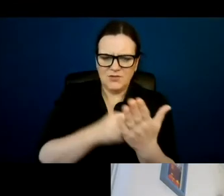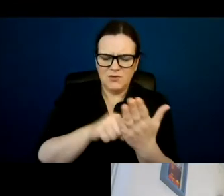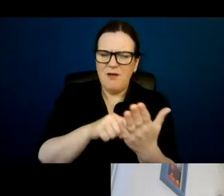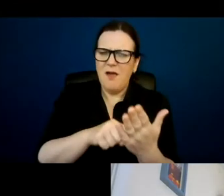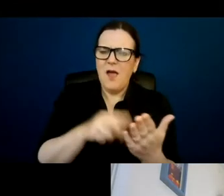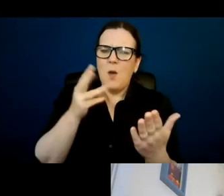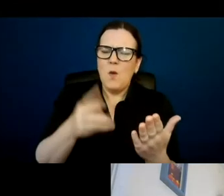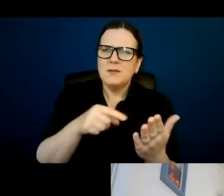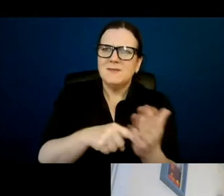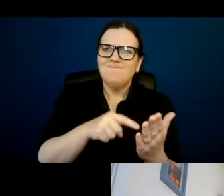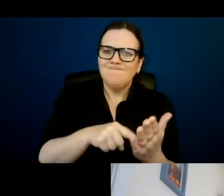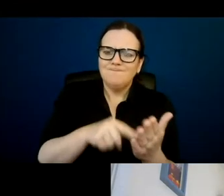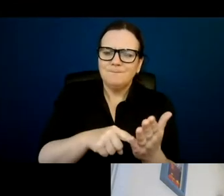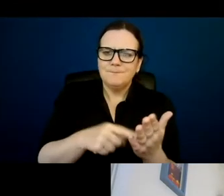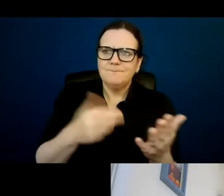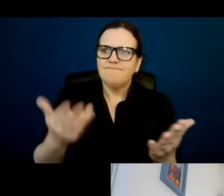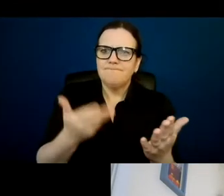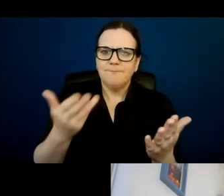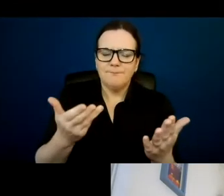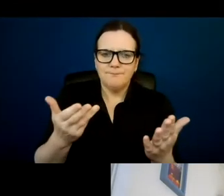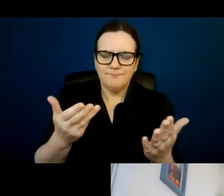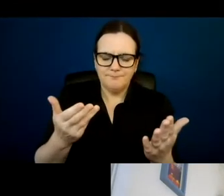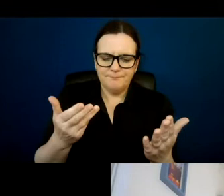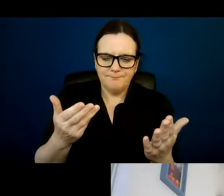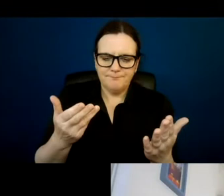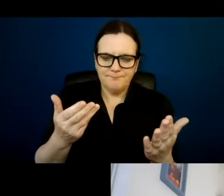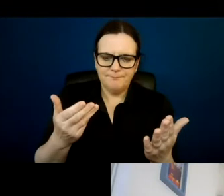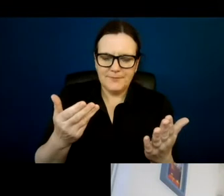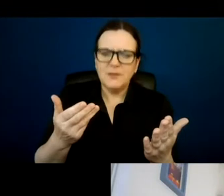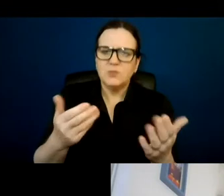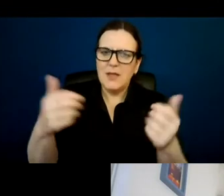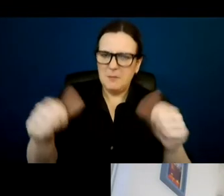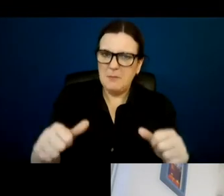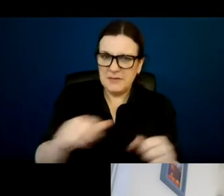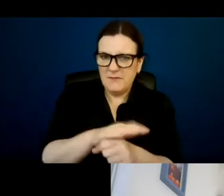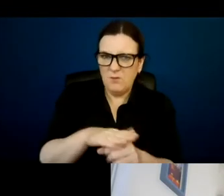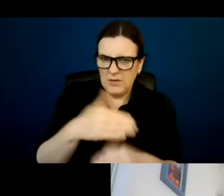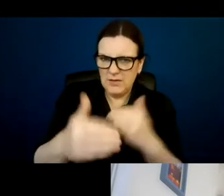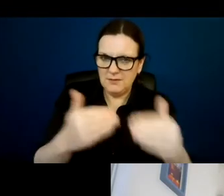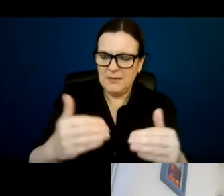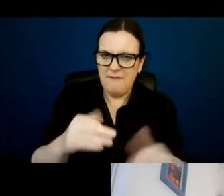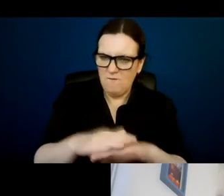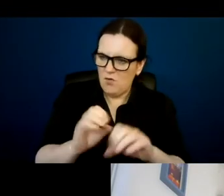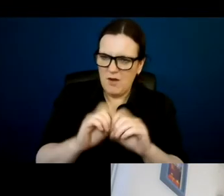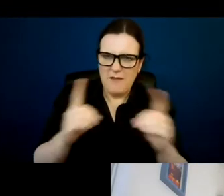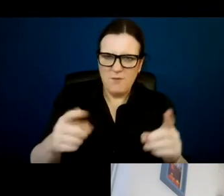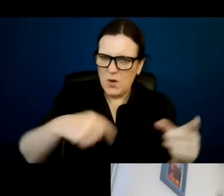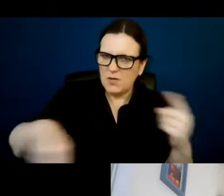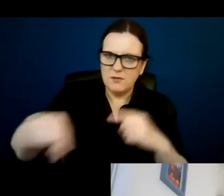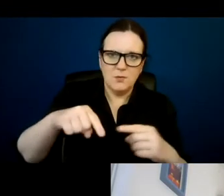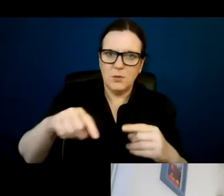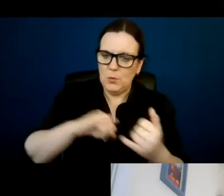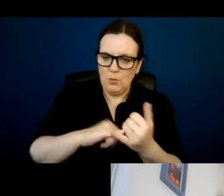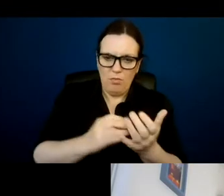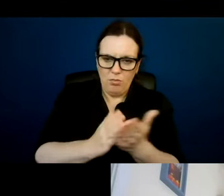be implemented fully. And for everyone who's going to go through